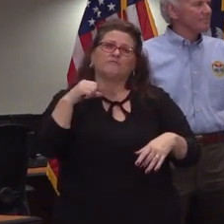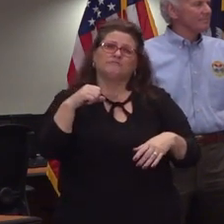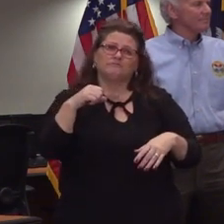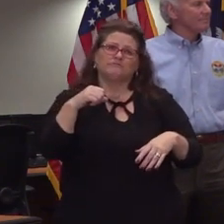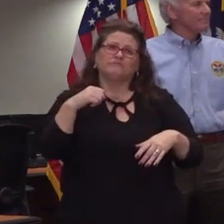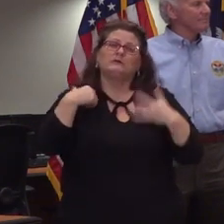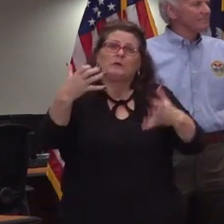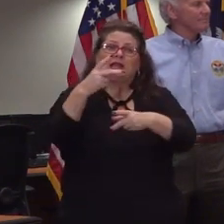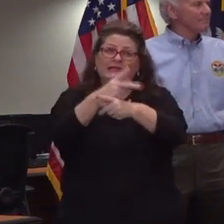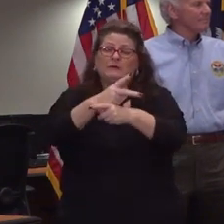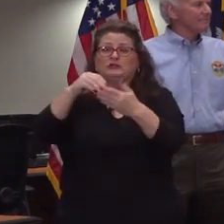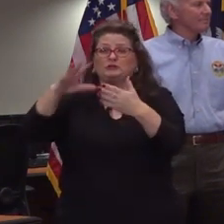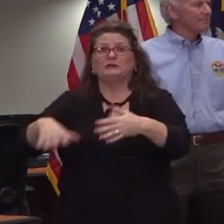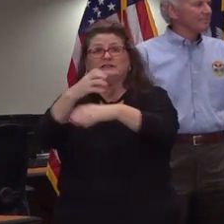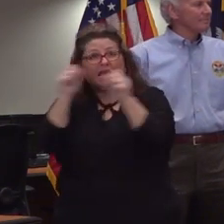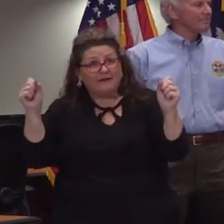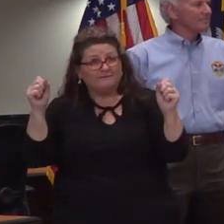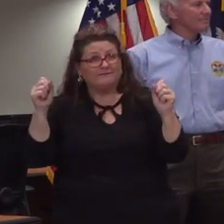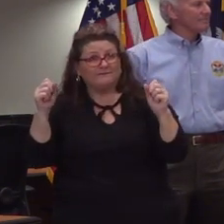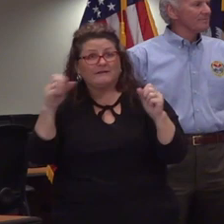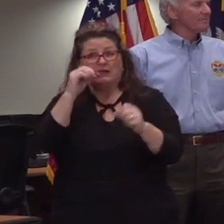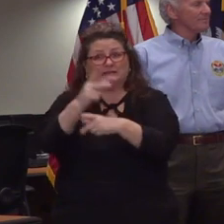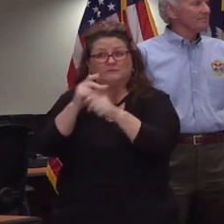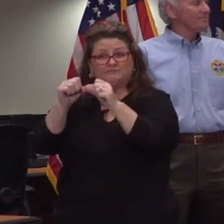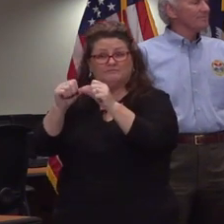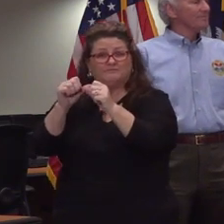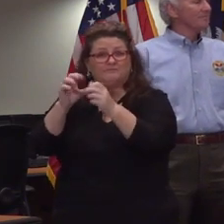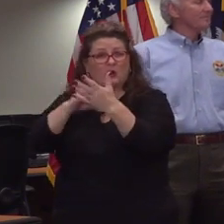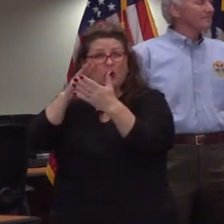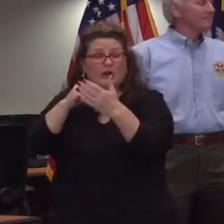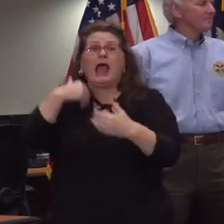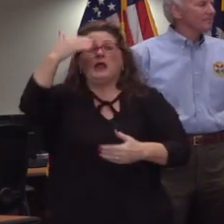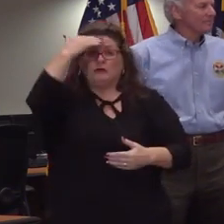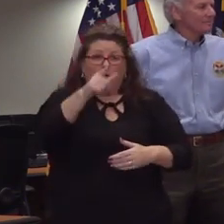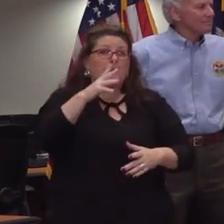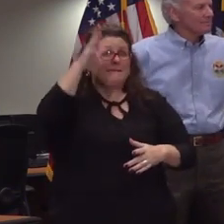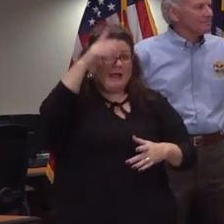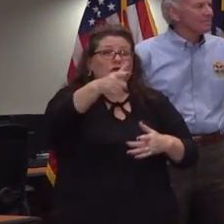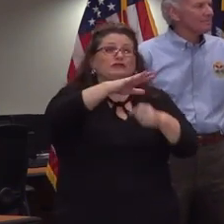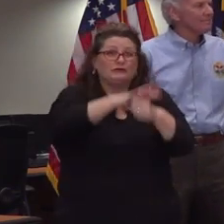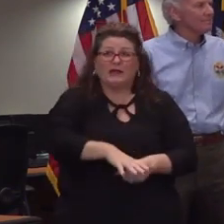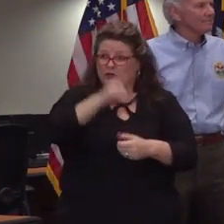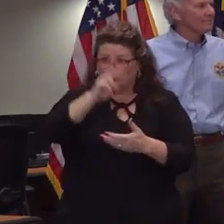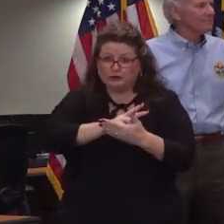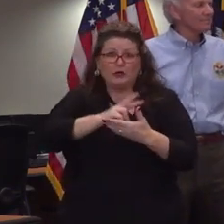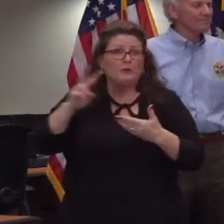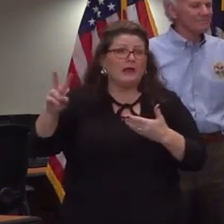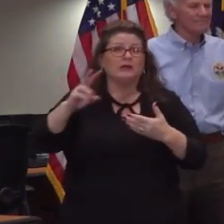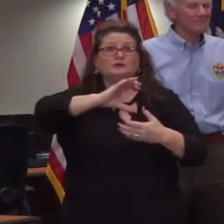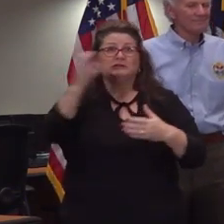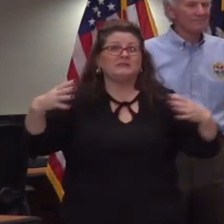our students as i've said to parents on a couple times i know this has been stressful and i know that even after just two weeks of christmas